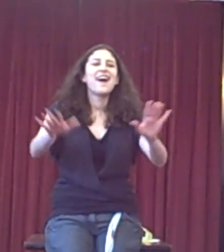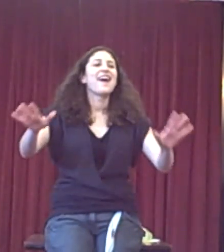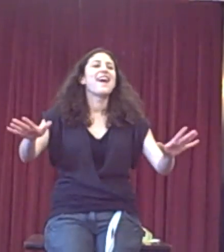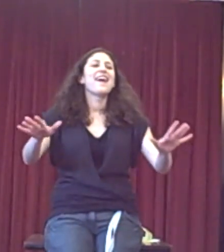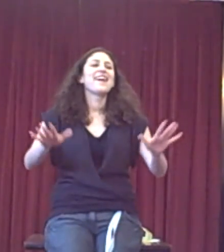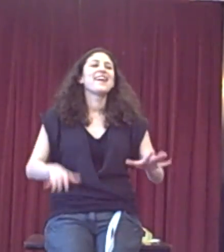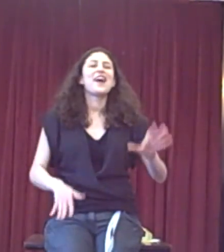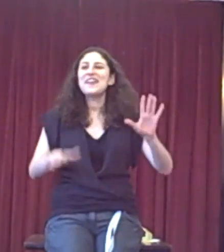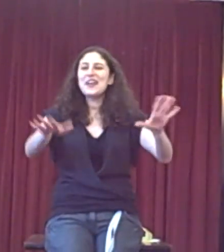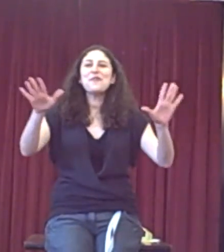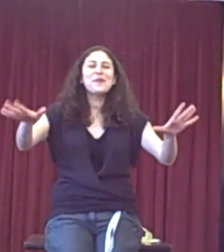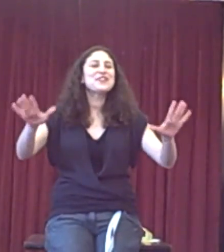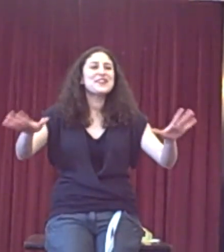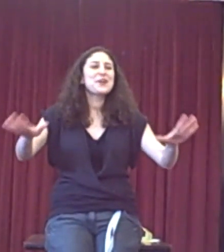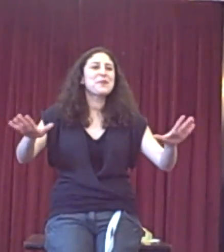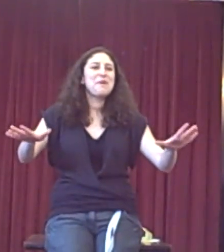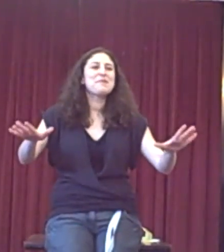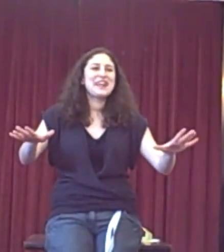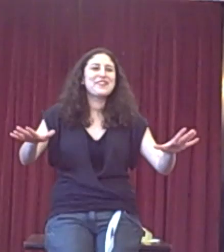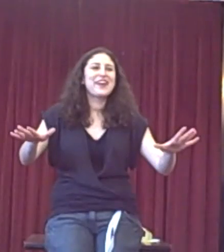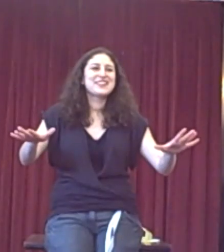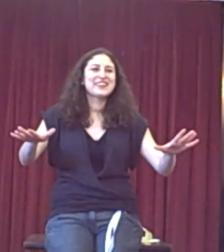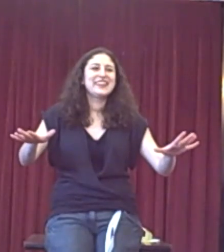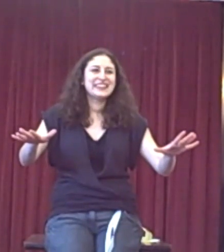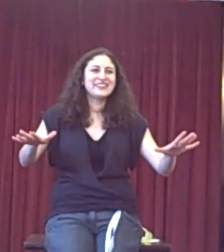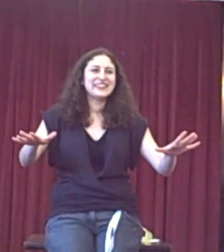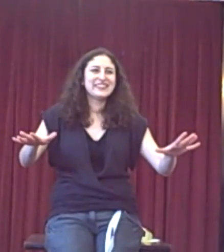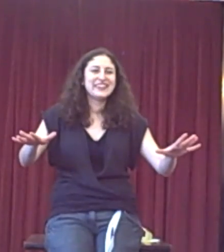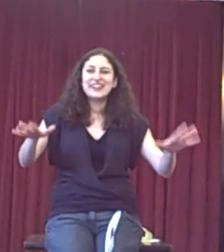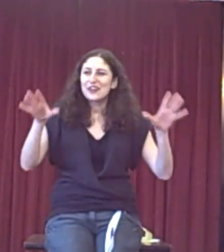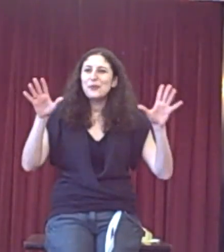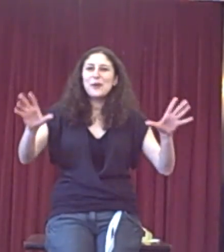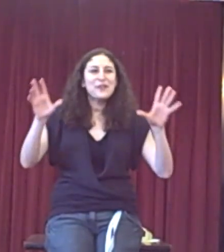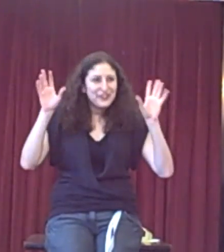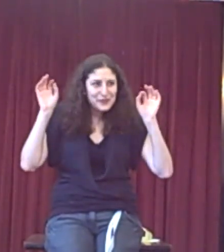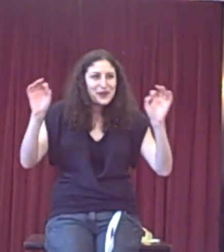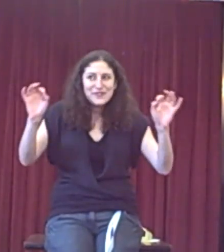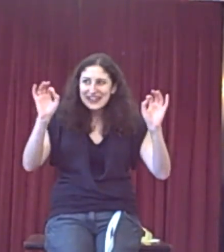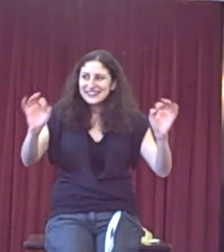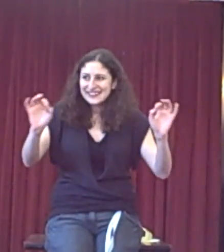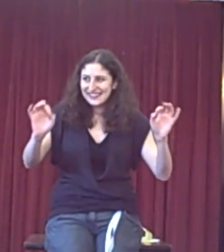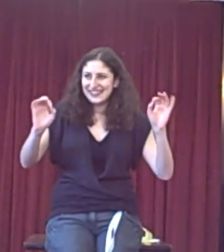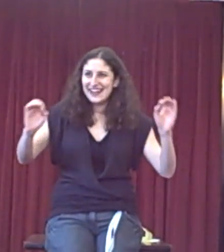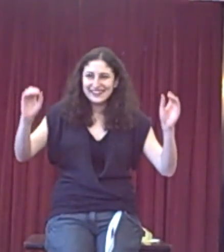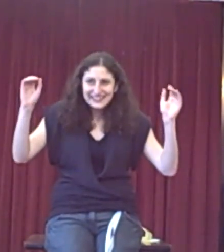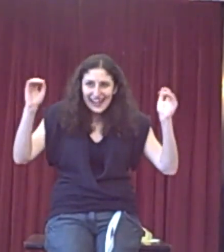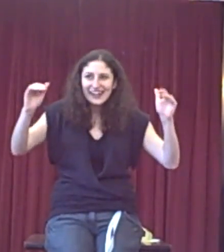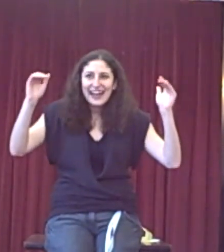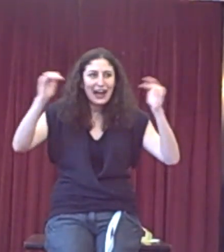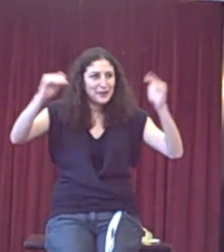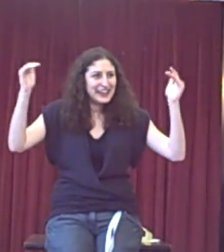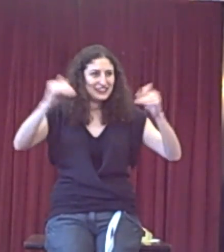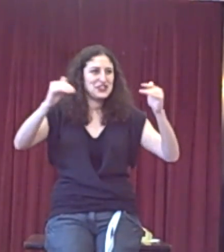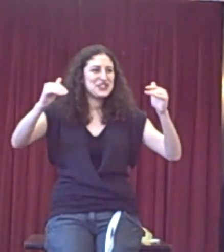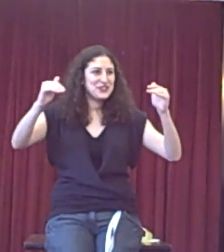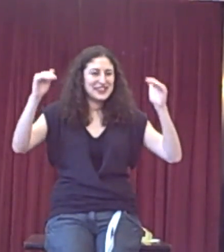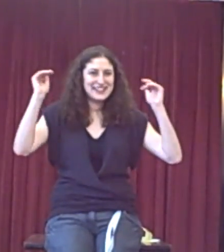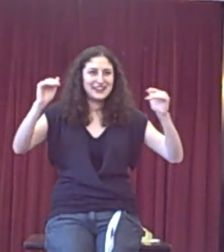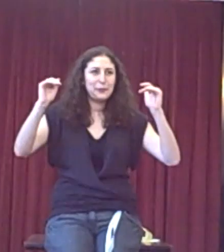if... I think if we want to do this, I want people to have a go at doing the argument. Because what I want, what I'm really interested in here is getting, like, how we can actually do this in a